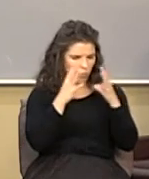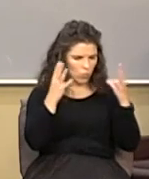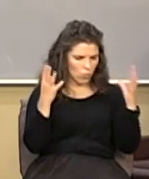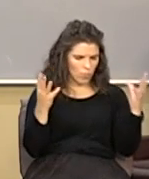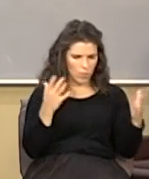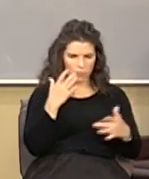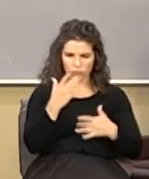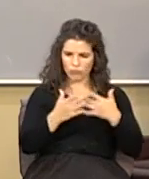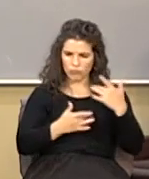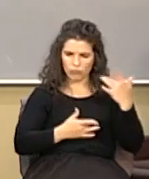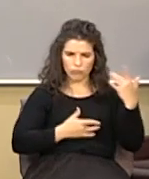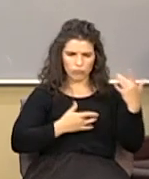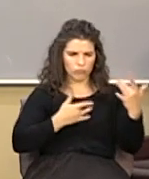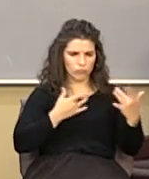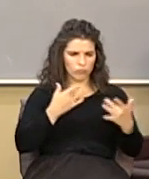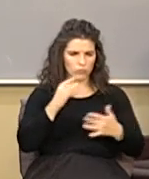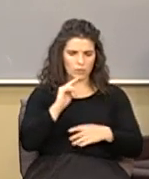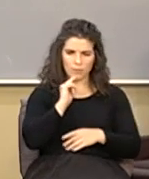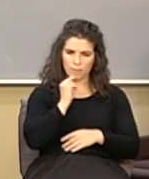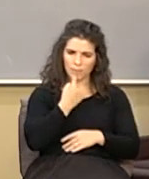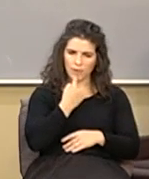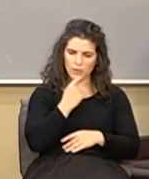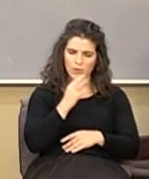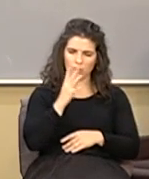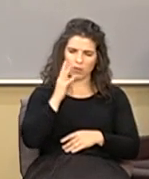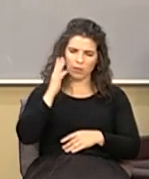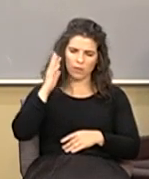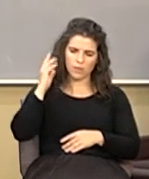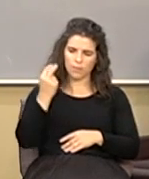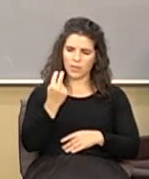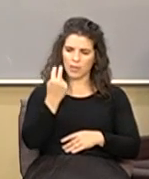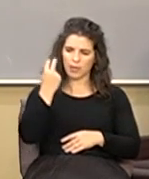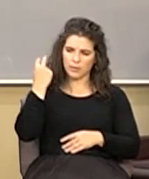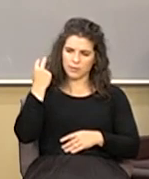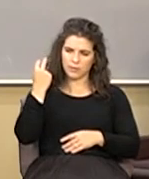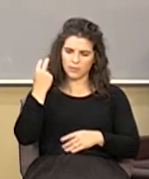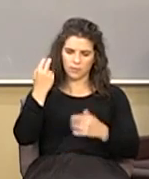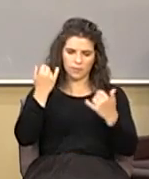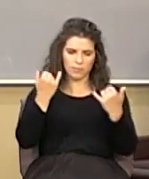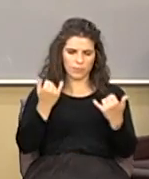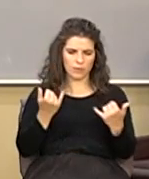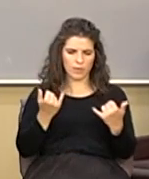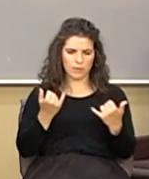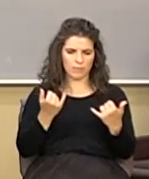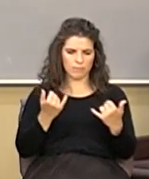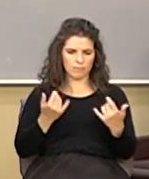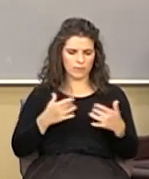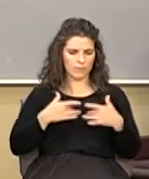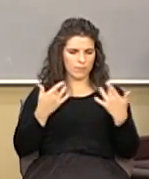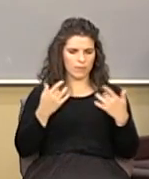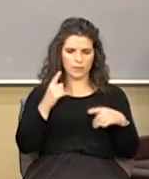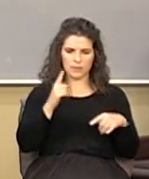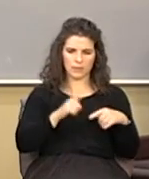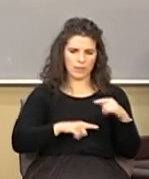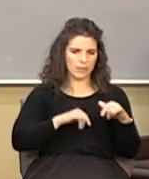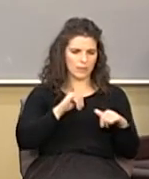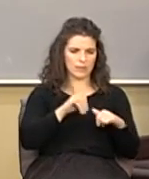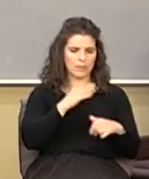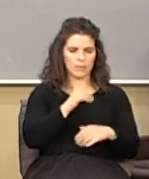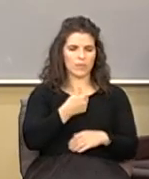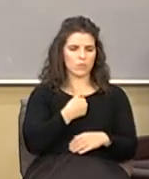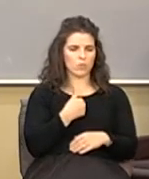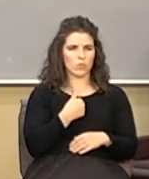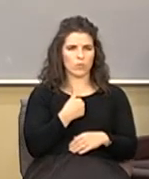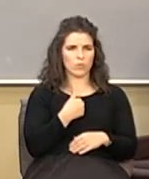joy that the bitterness of the past and present events can't take any residence in my soul